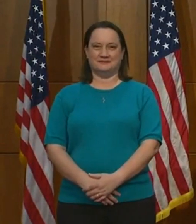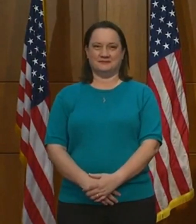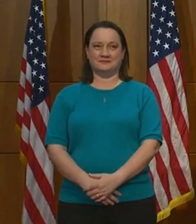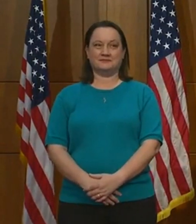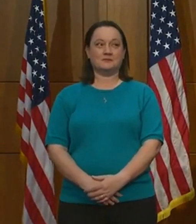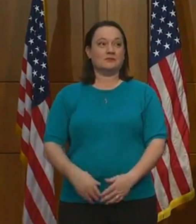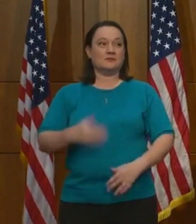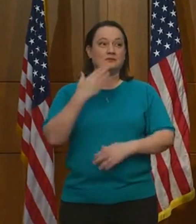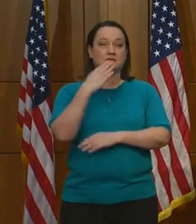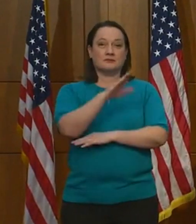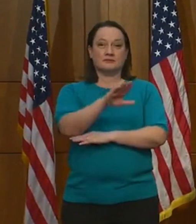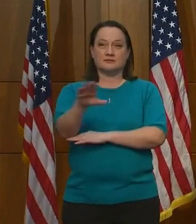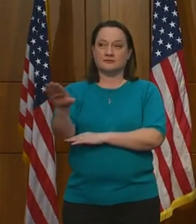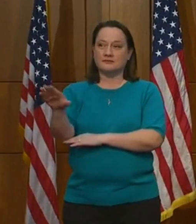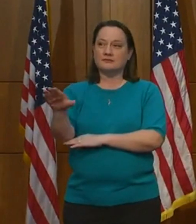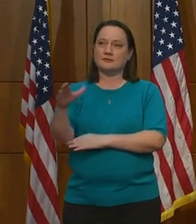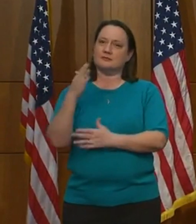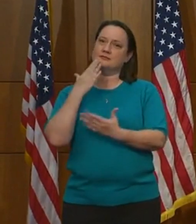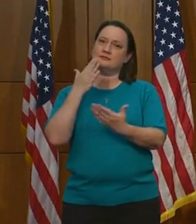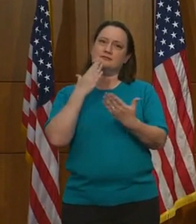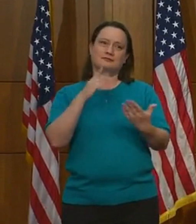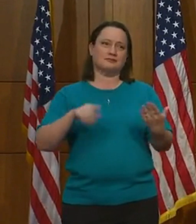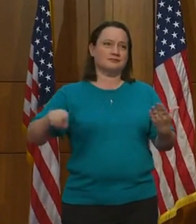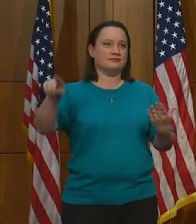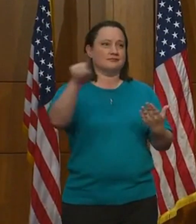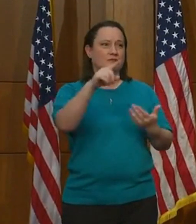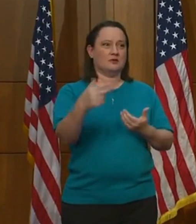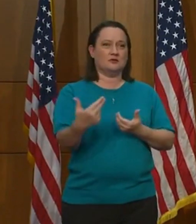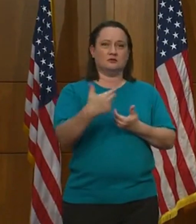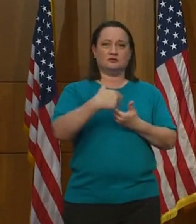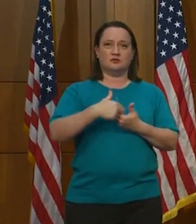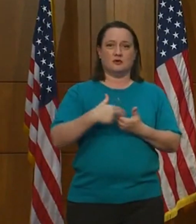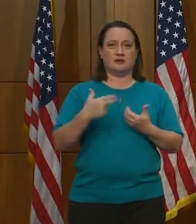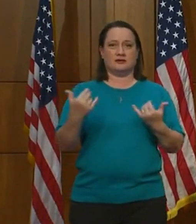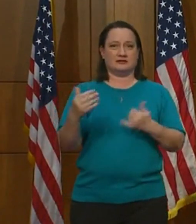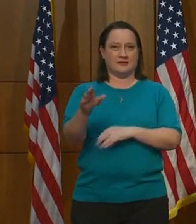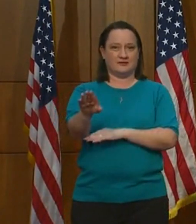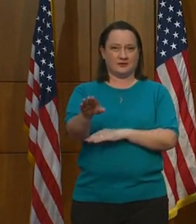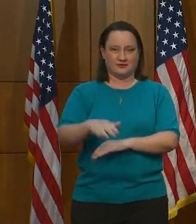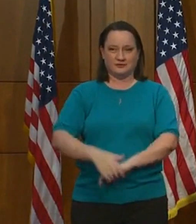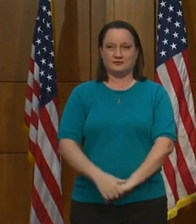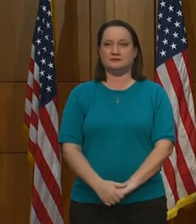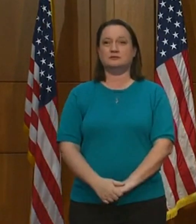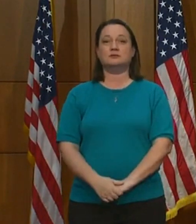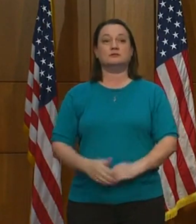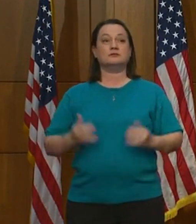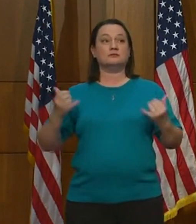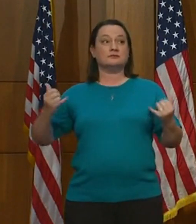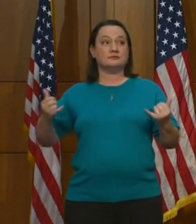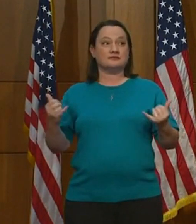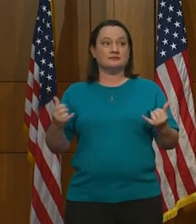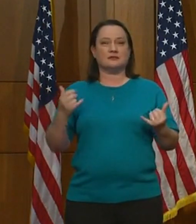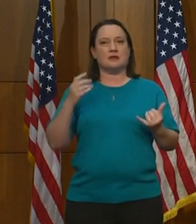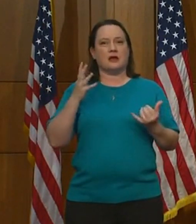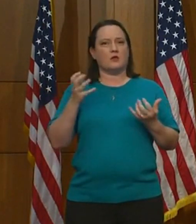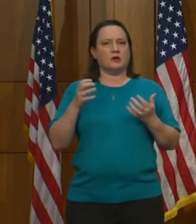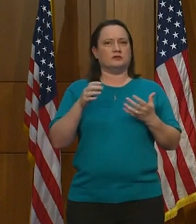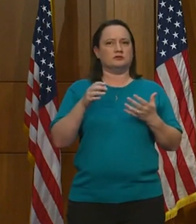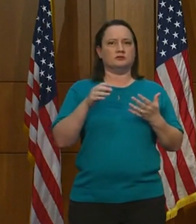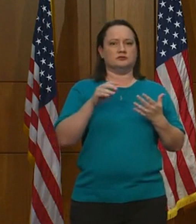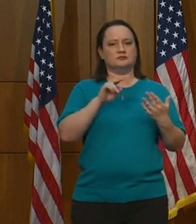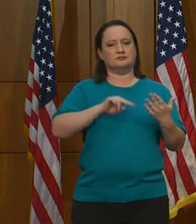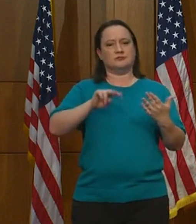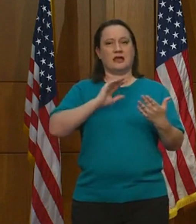Well, good afternoon, and thanks again for all of you joining us this afternoon. Today, I'd like to review our